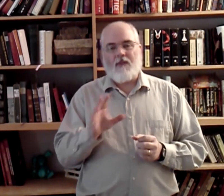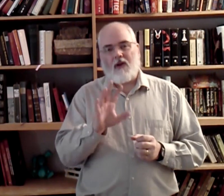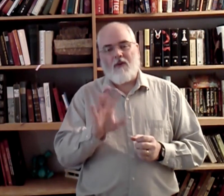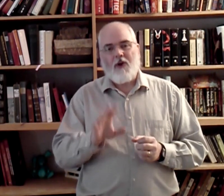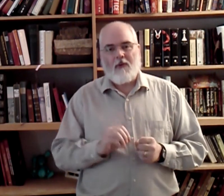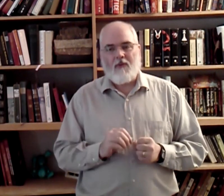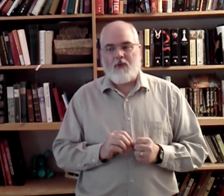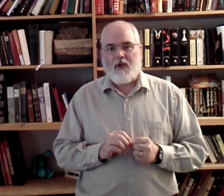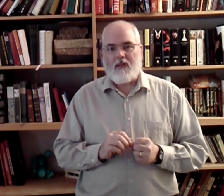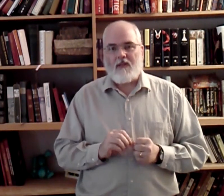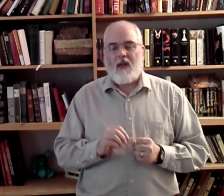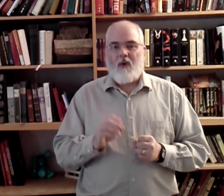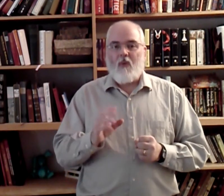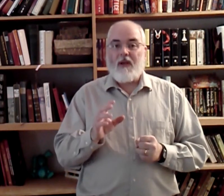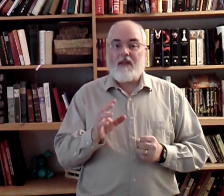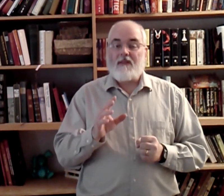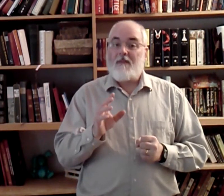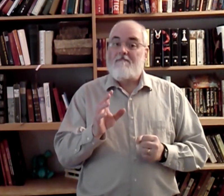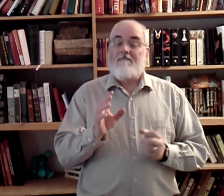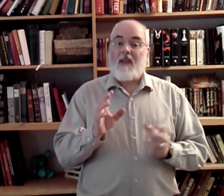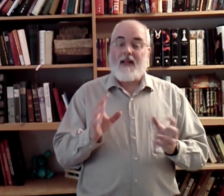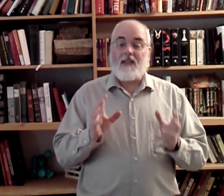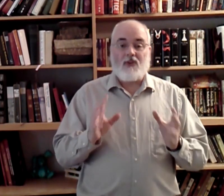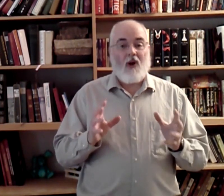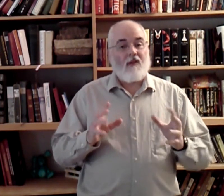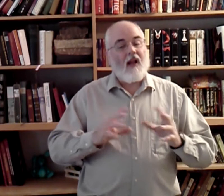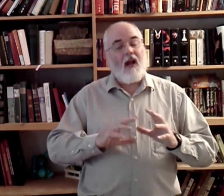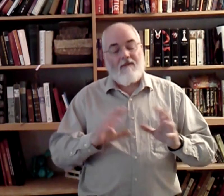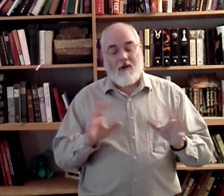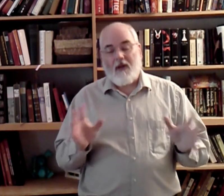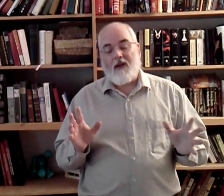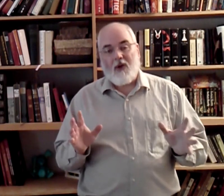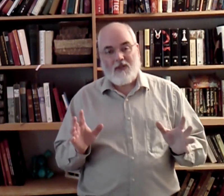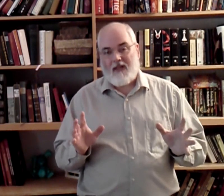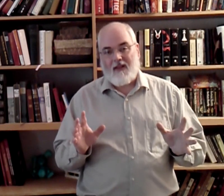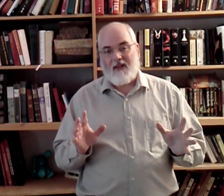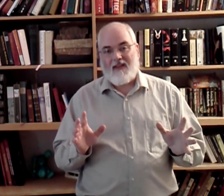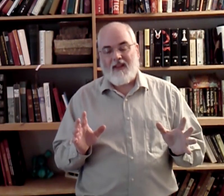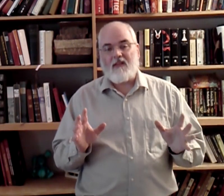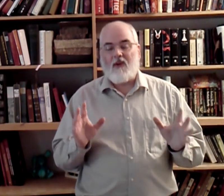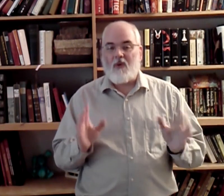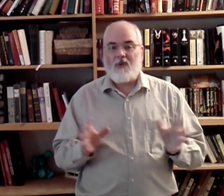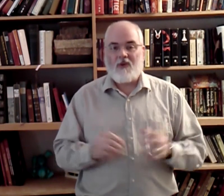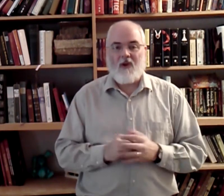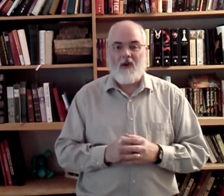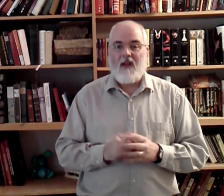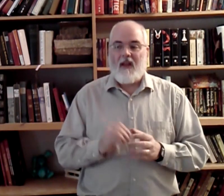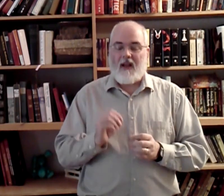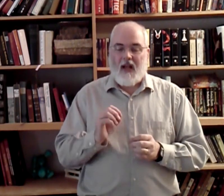a number of good reasons. One is, it is a song that everybody knows, I think. It's an older song, and